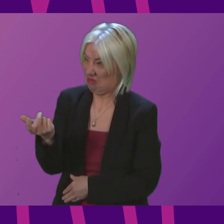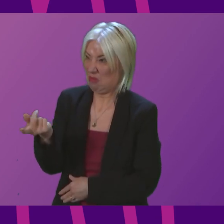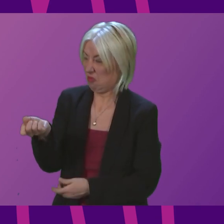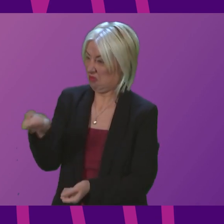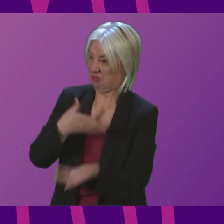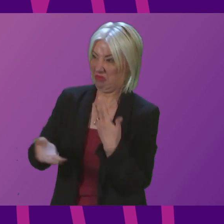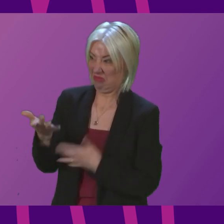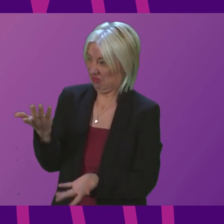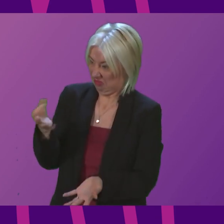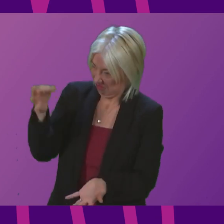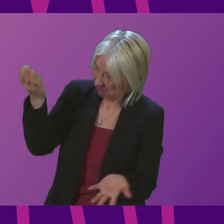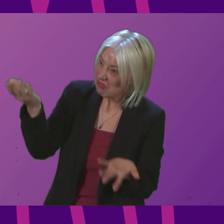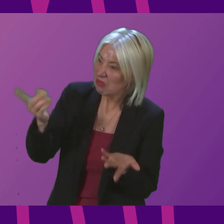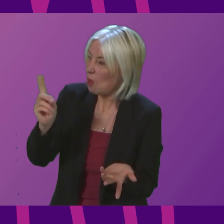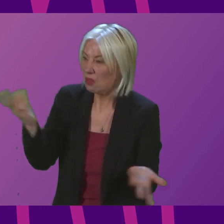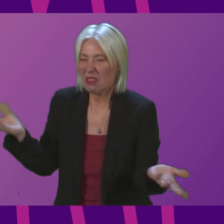Now